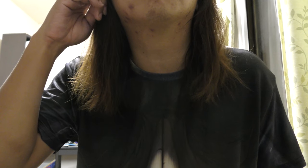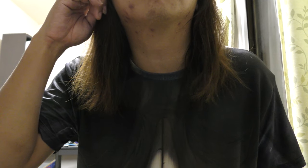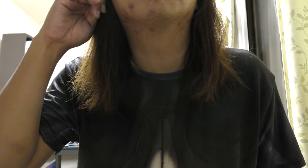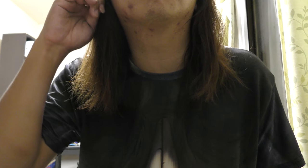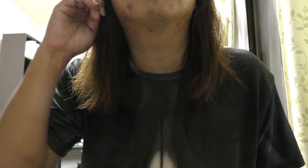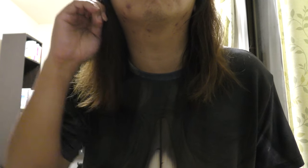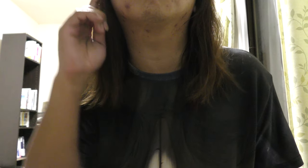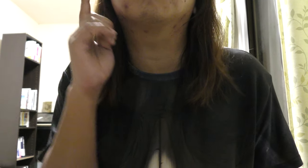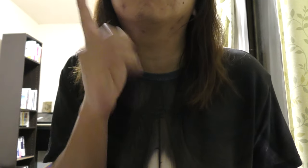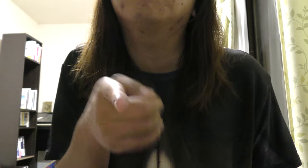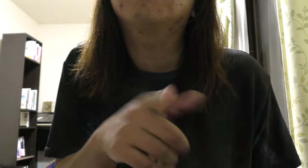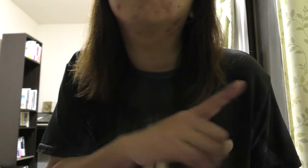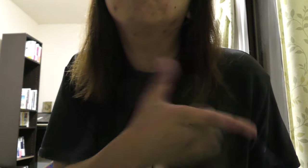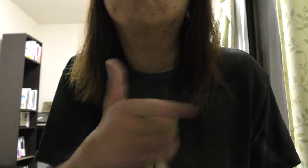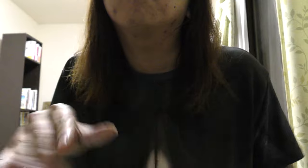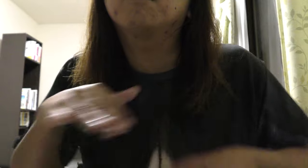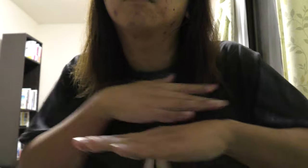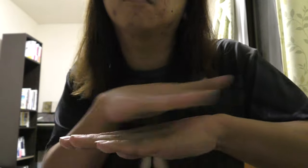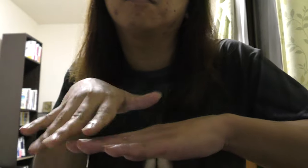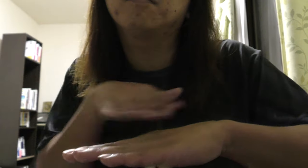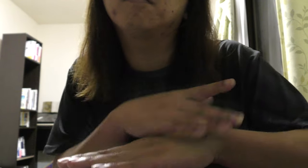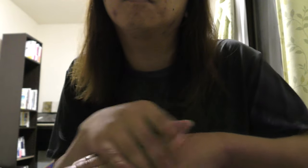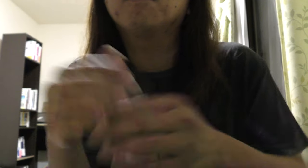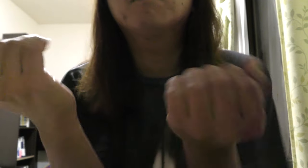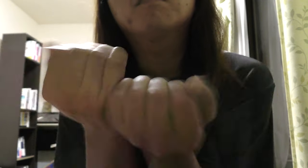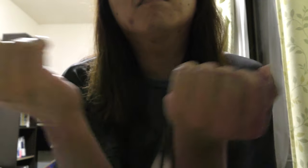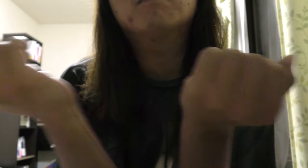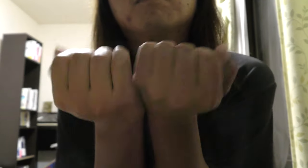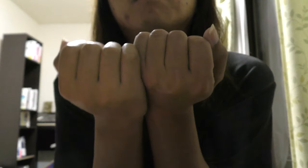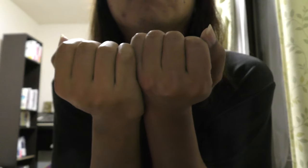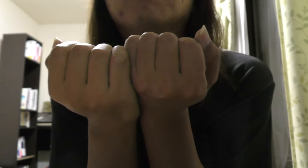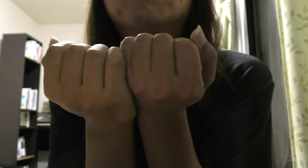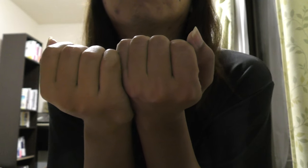Is it a time to love?